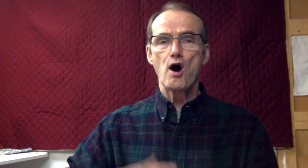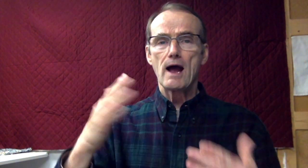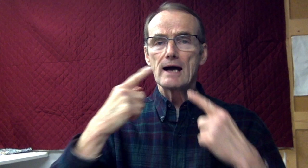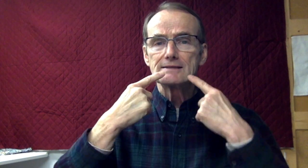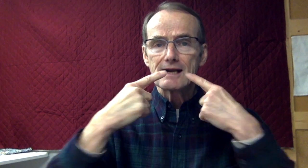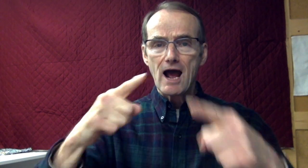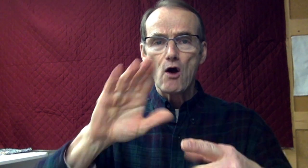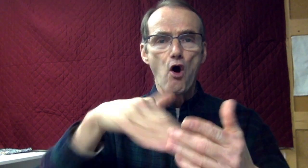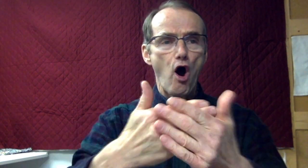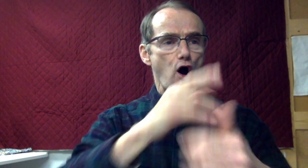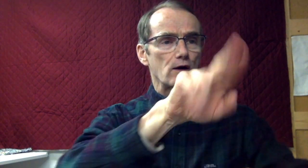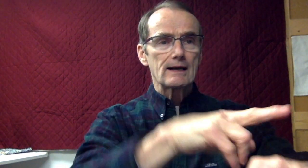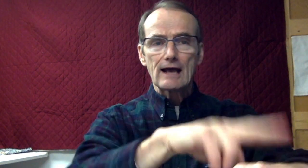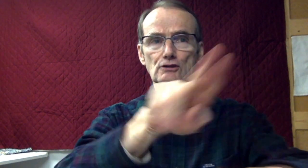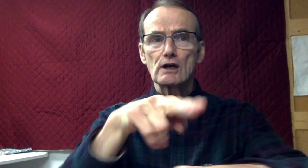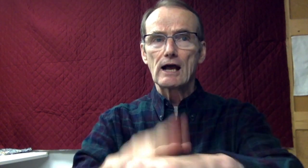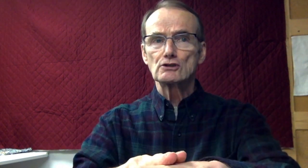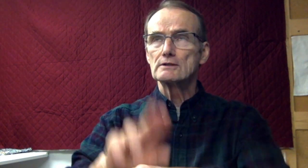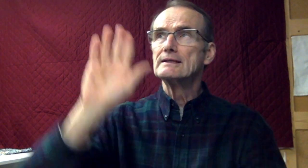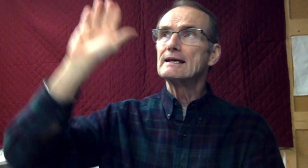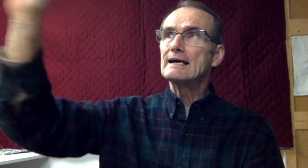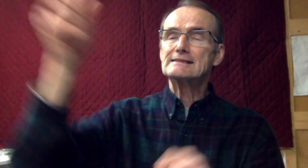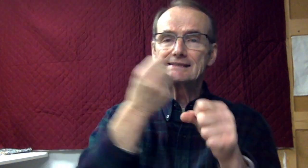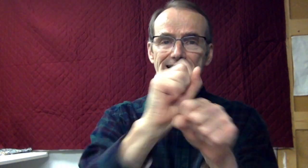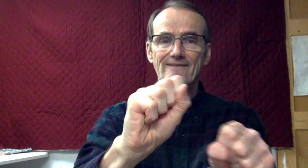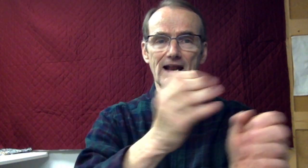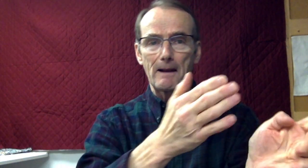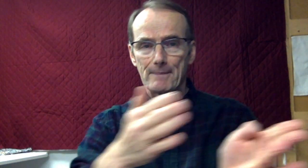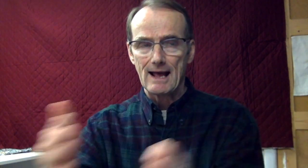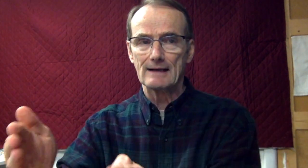The Lord has revealed to the nations His saving power.